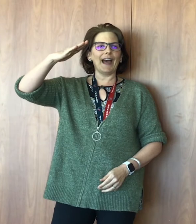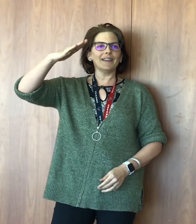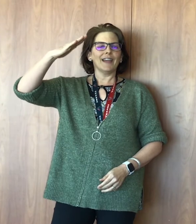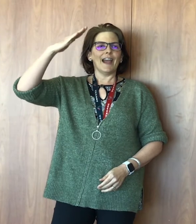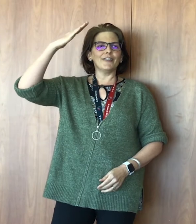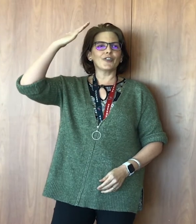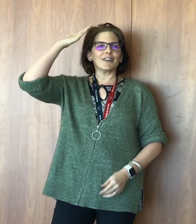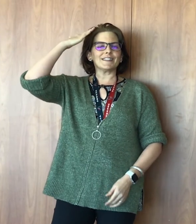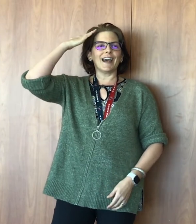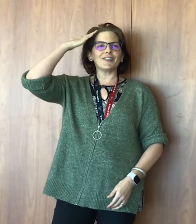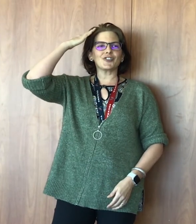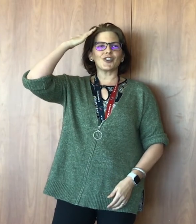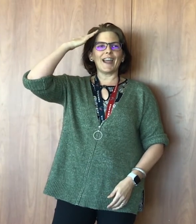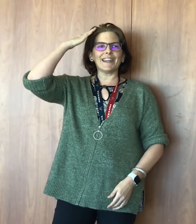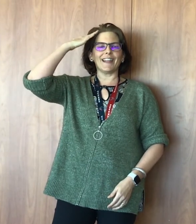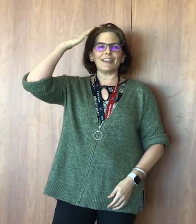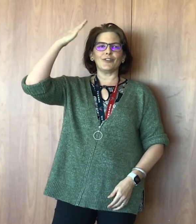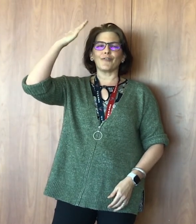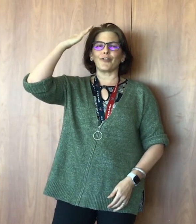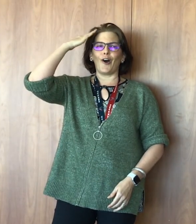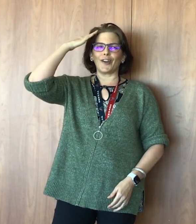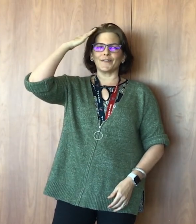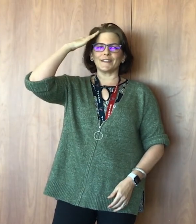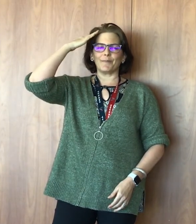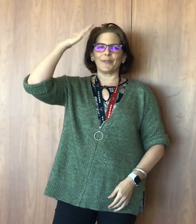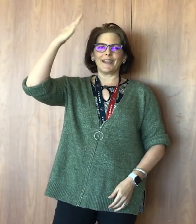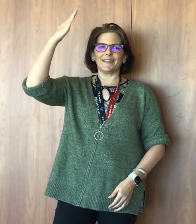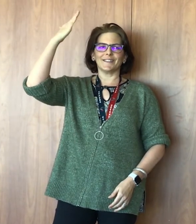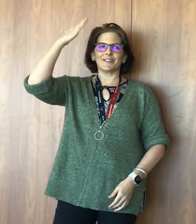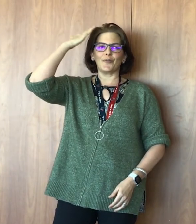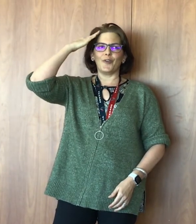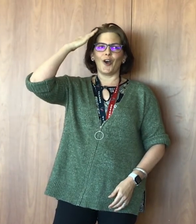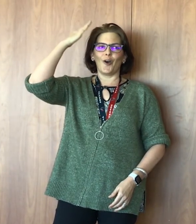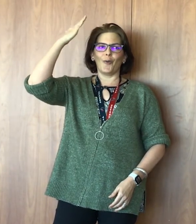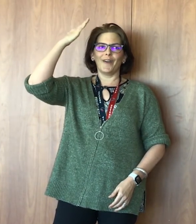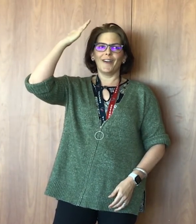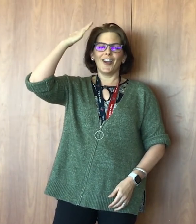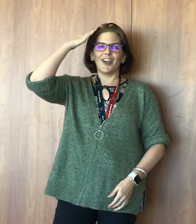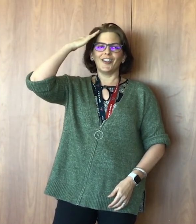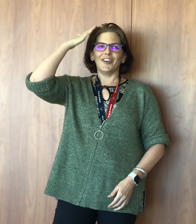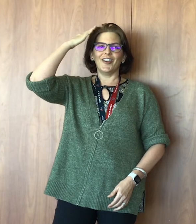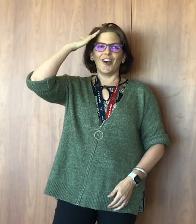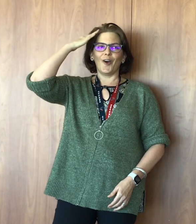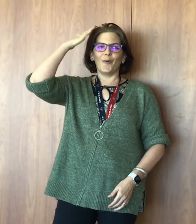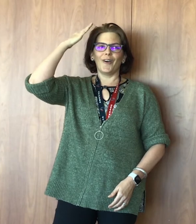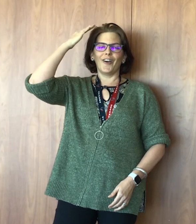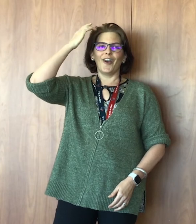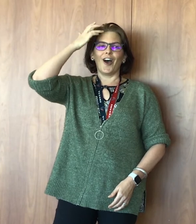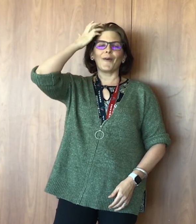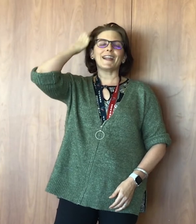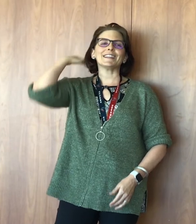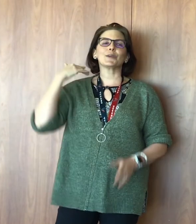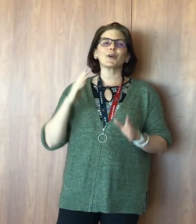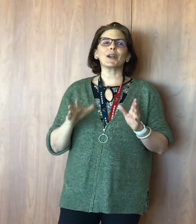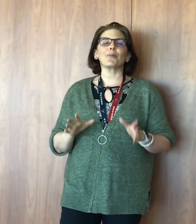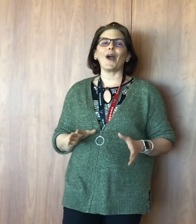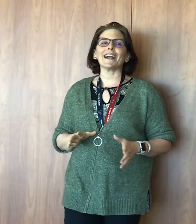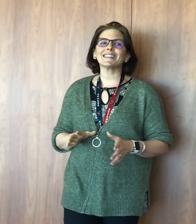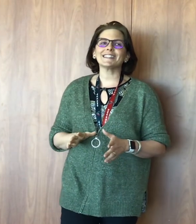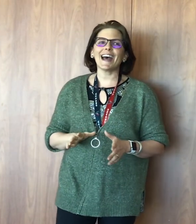and you're going to touch your head like you thought of something. So no, no. All right guys, so we're going to practice that